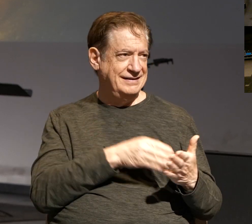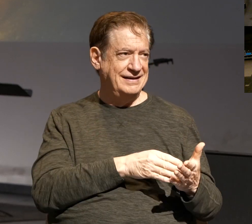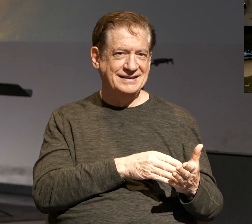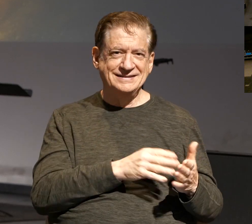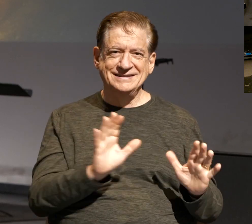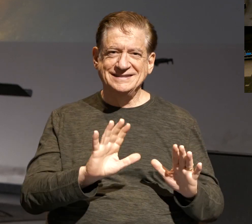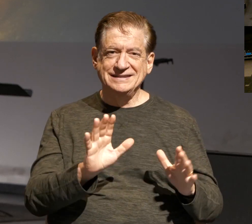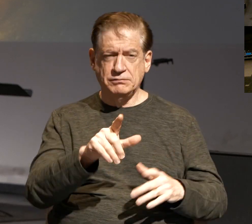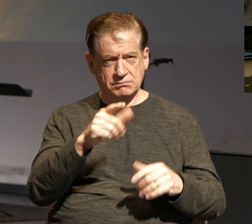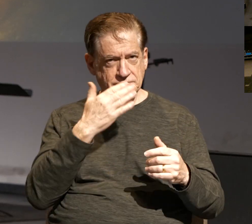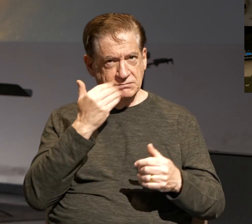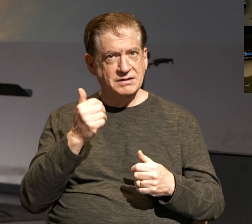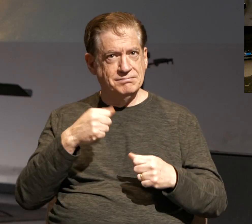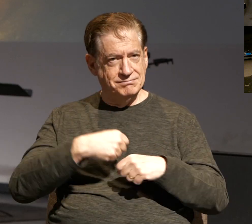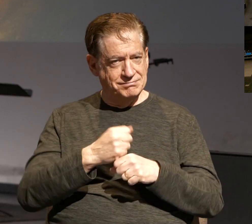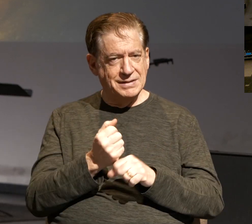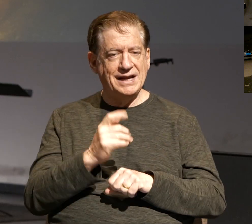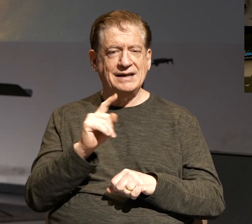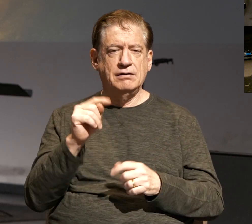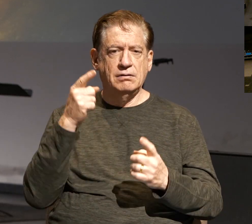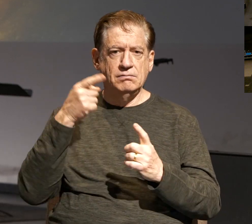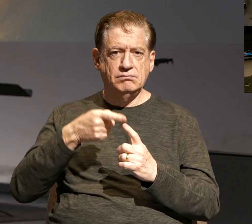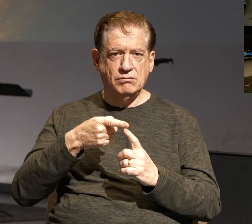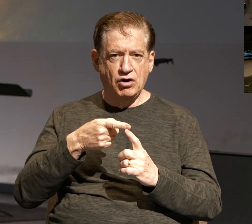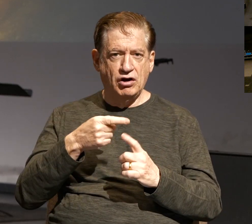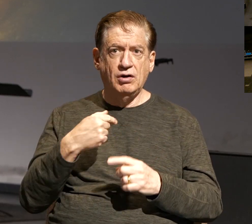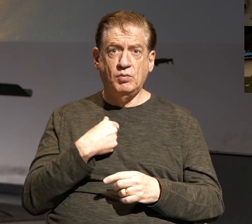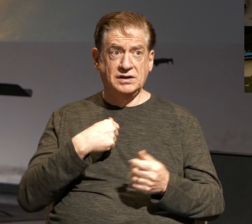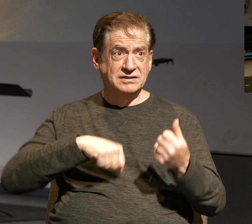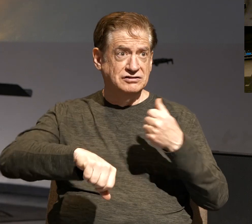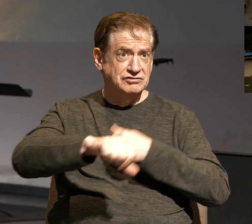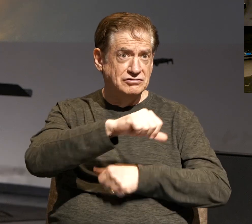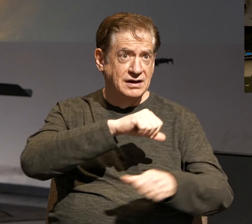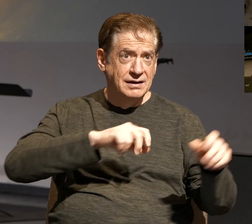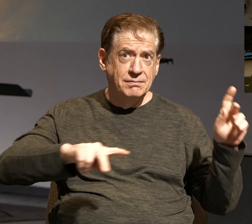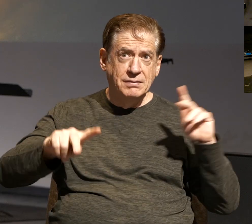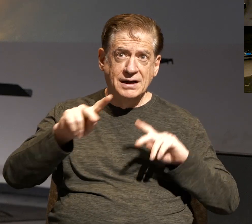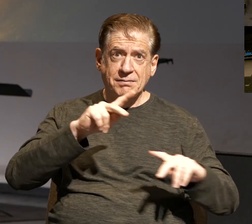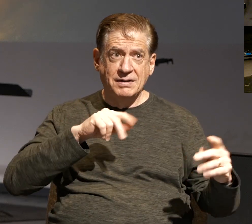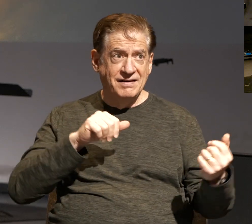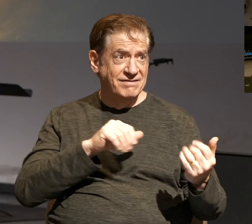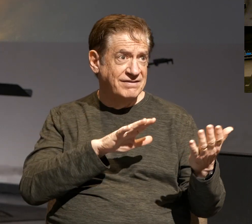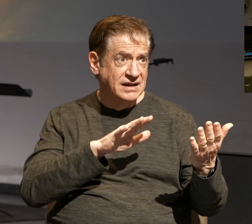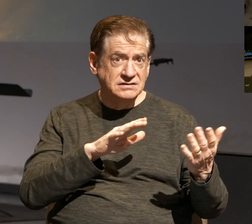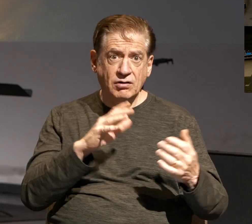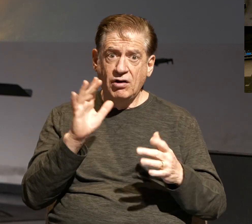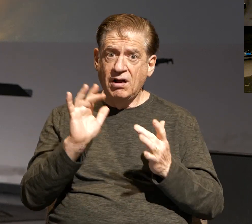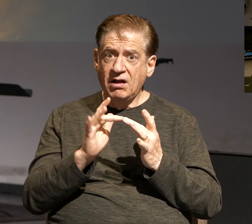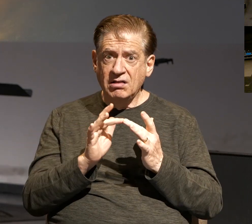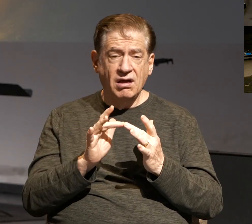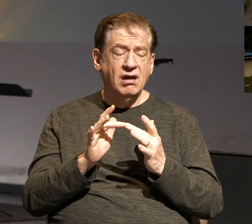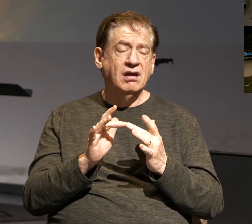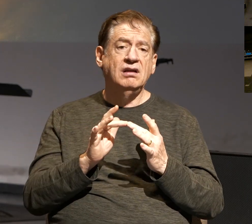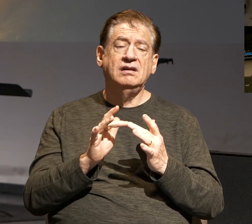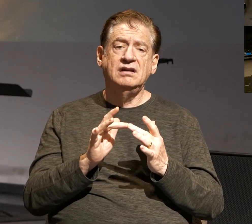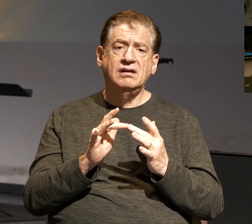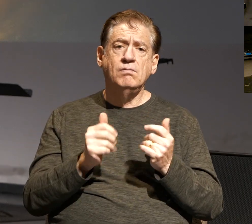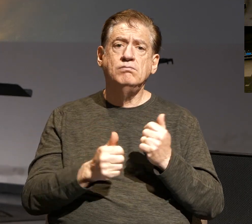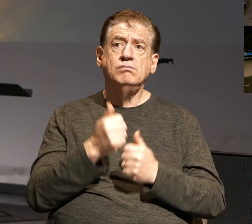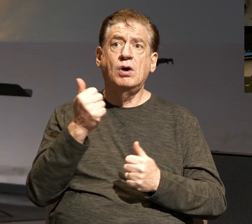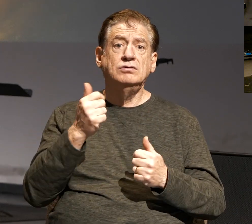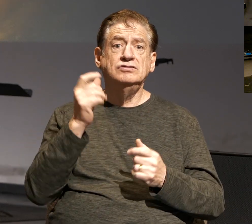How about we make it a point when we're interacting with people, whether face-to-face or online, as opposed to saying the